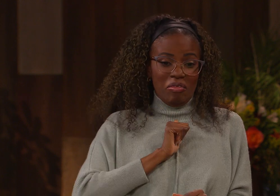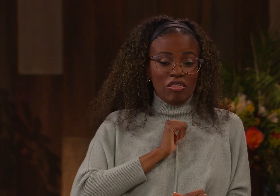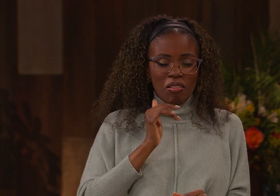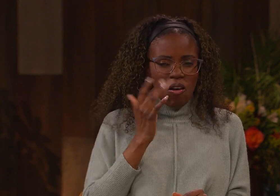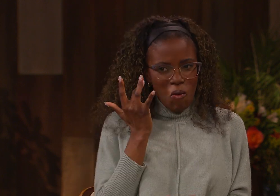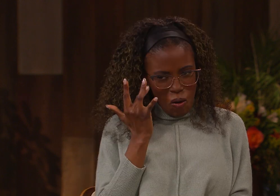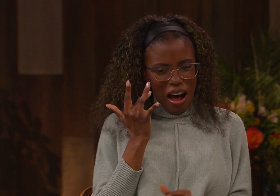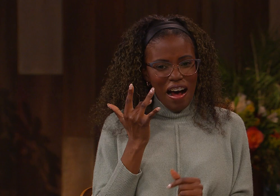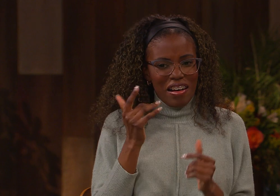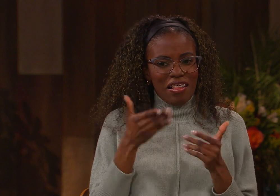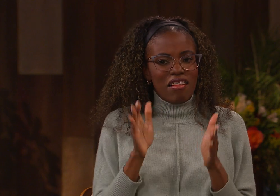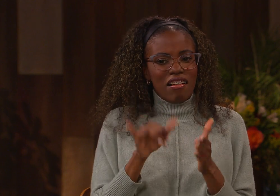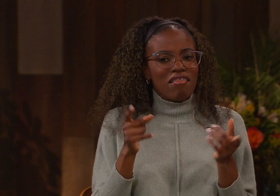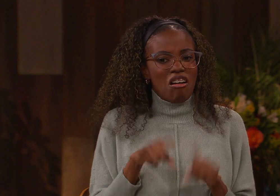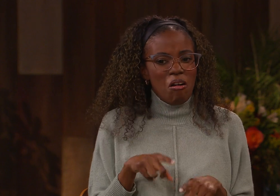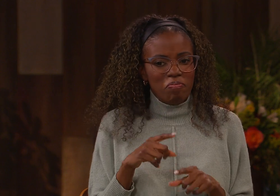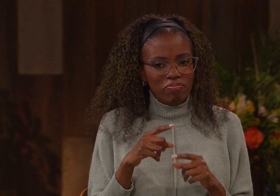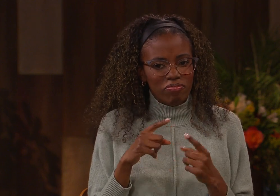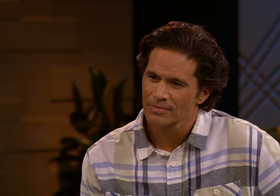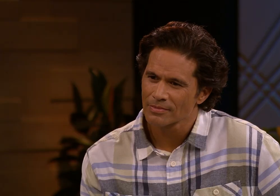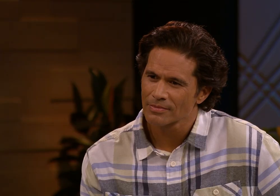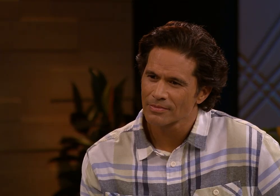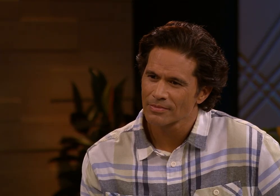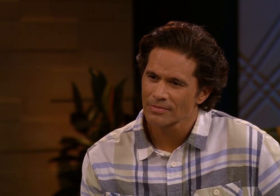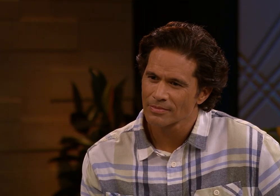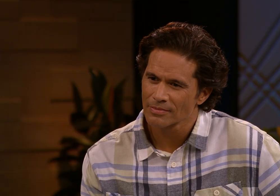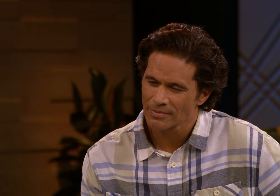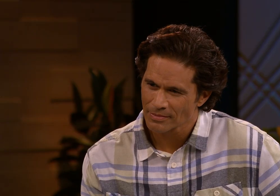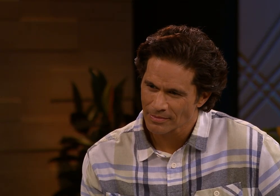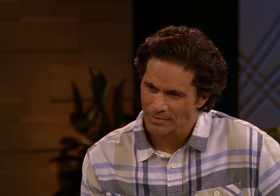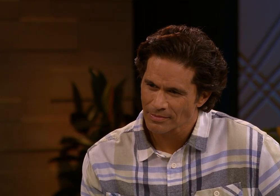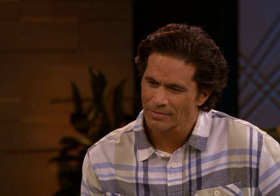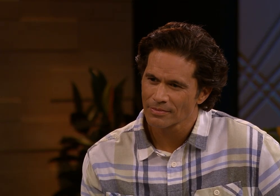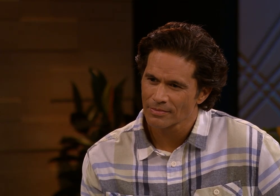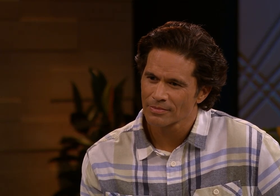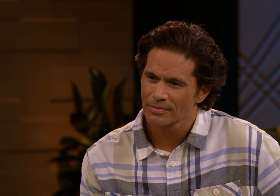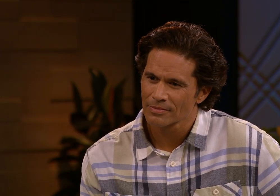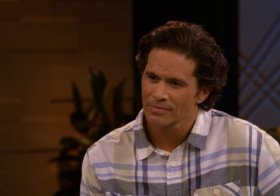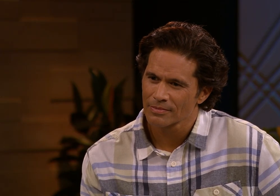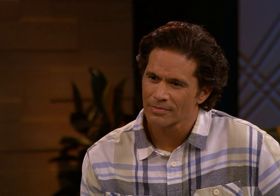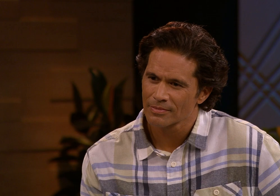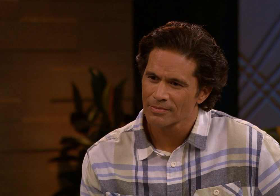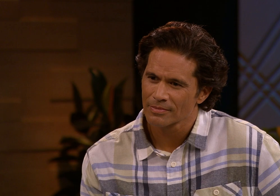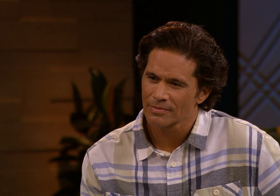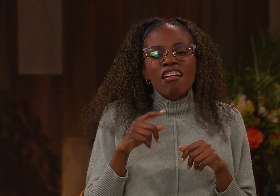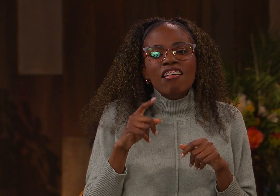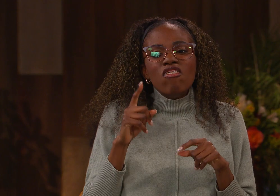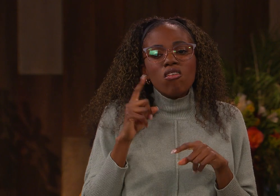Why was my question? Why do I have to go all of this? Why did you let this happen to me? And I think just in that process of trying to figure that out,